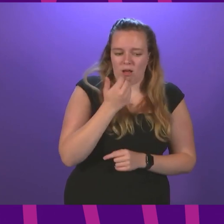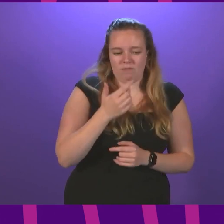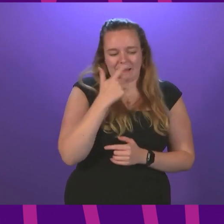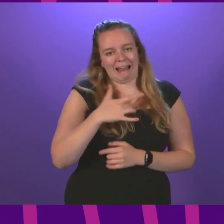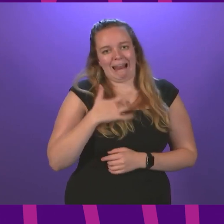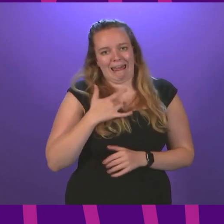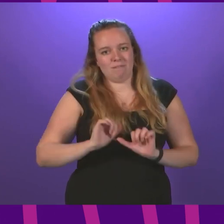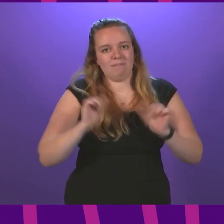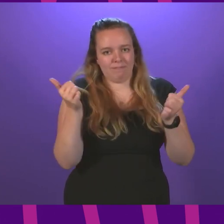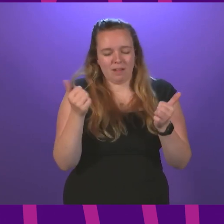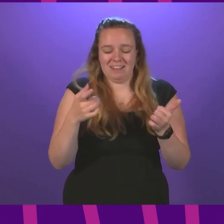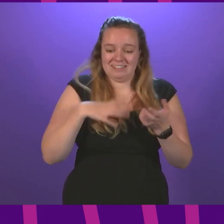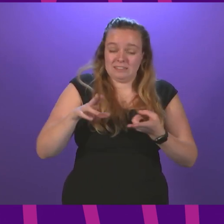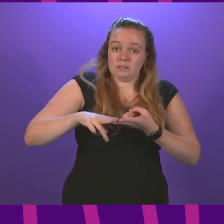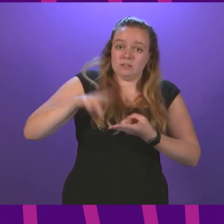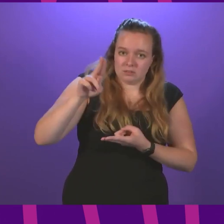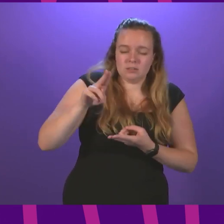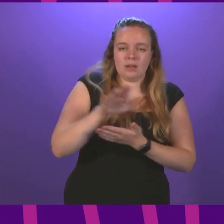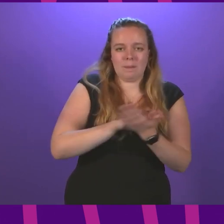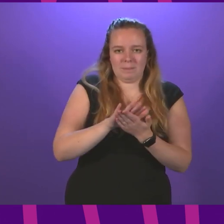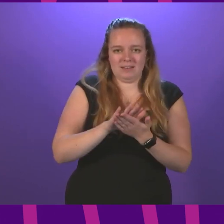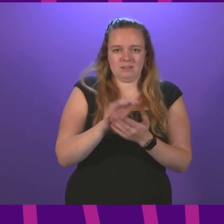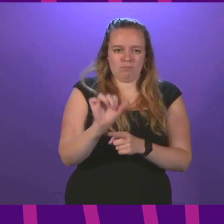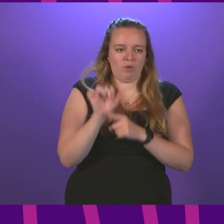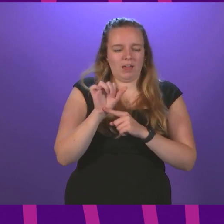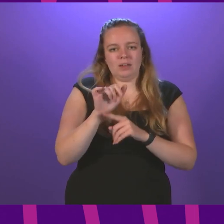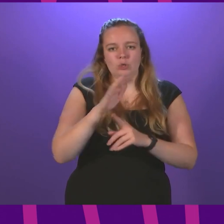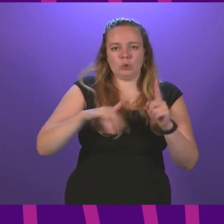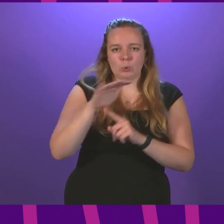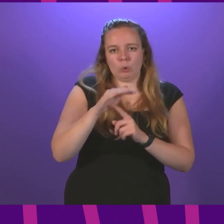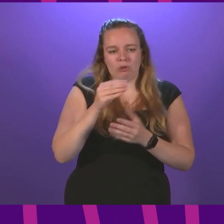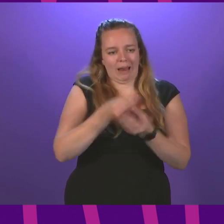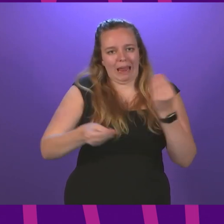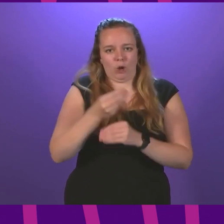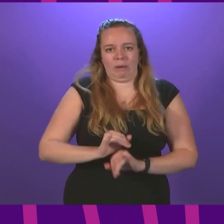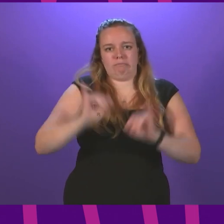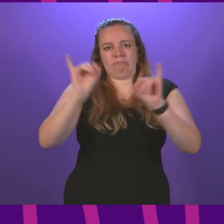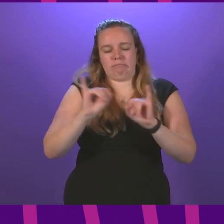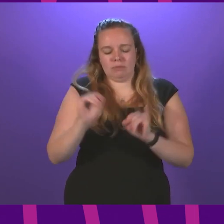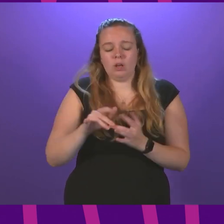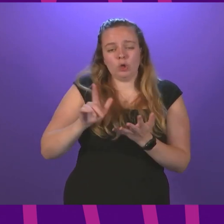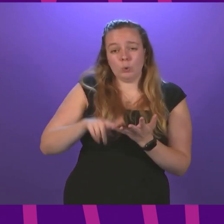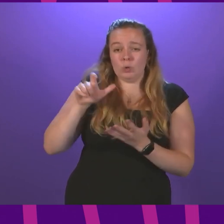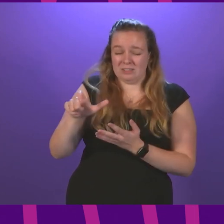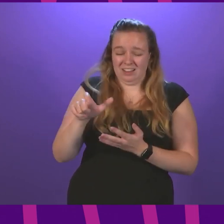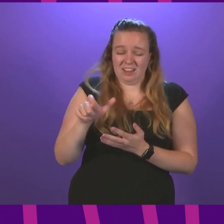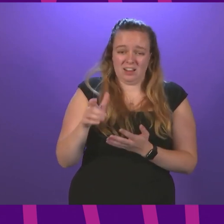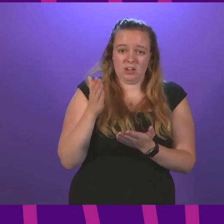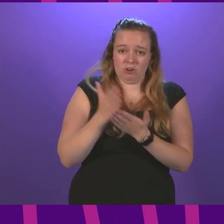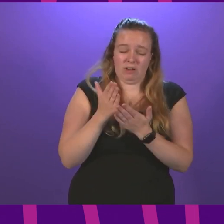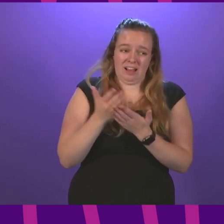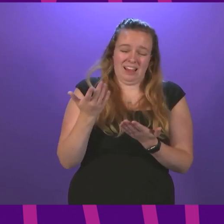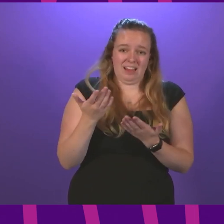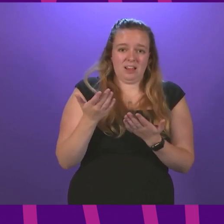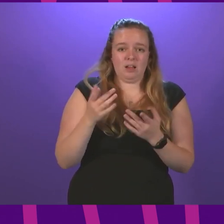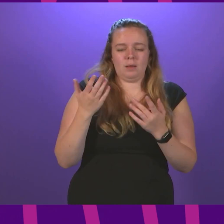and they needed to provide this uplift to avoid social and economic catastrophe. And it's little wonder universal credit is a shadow of what